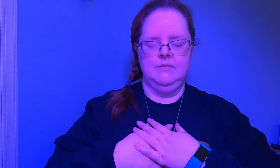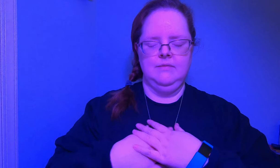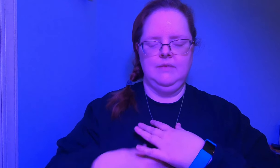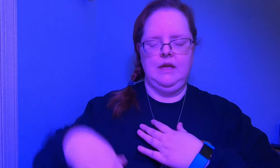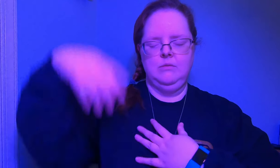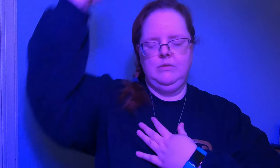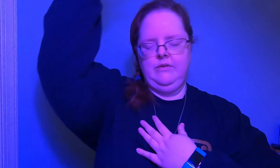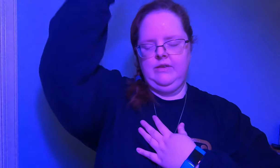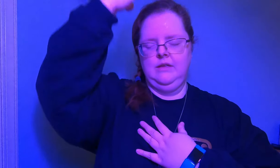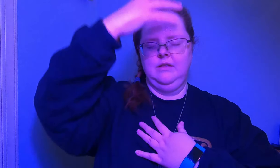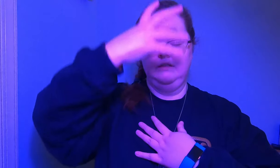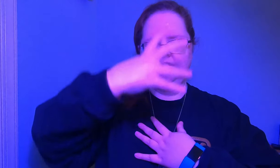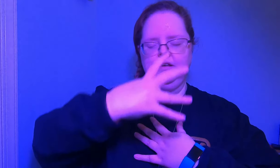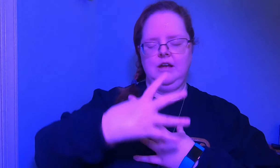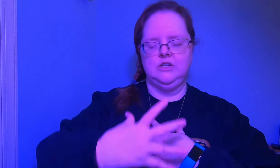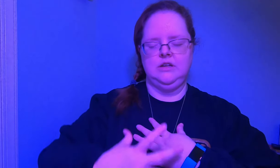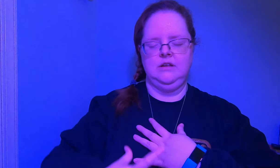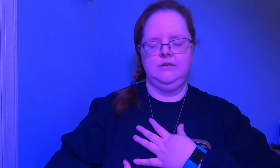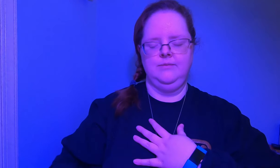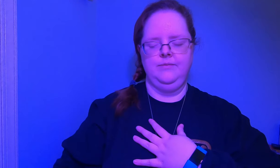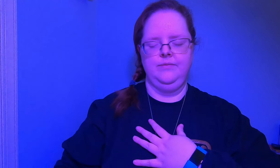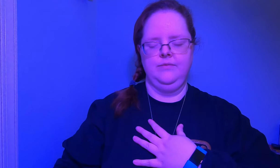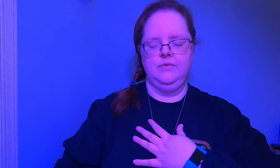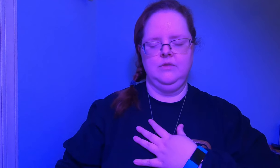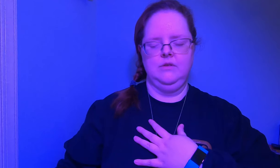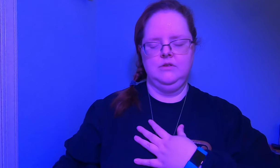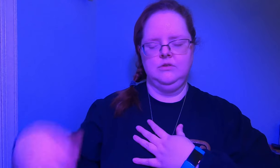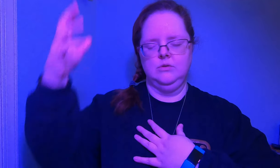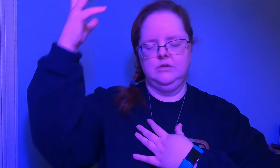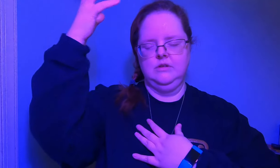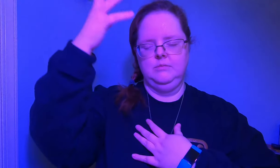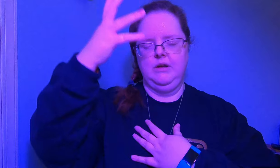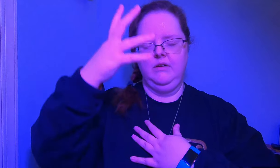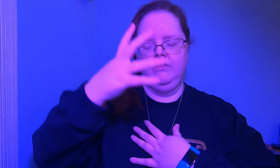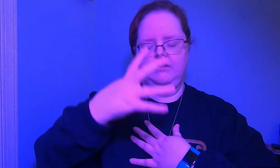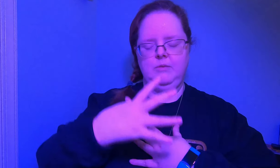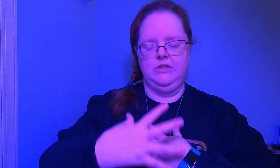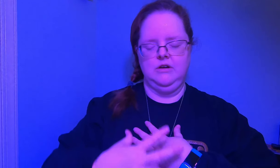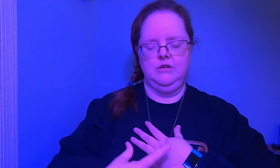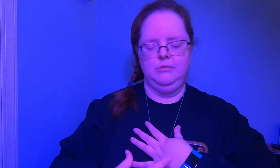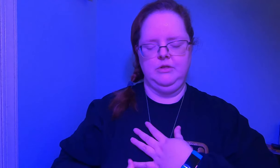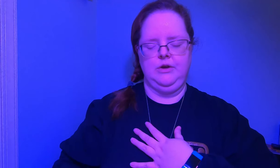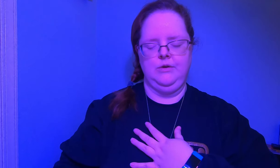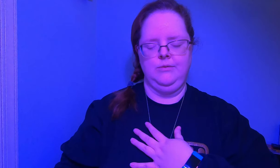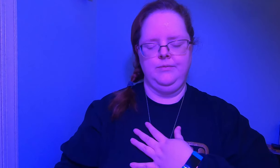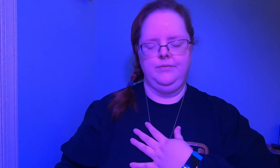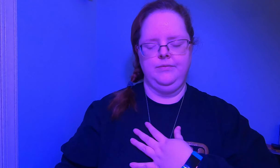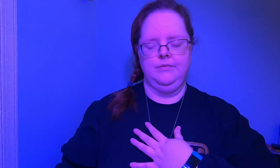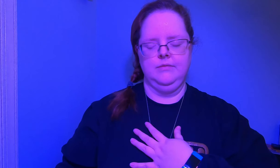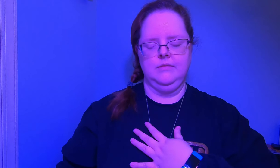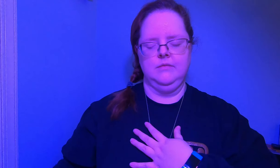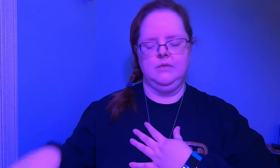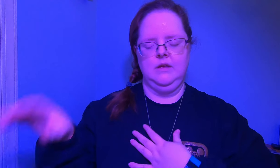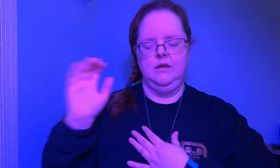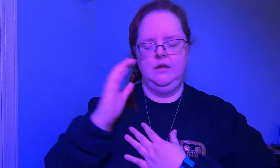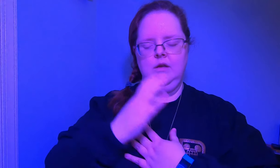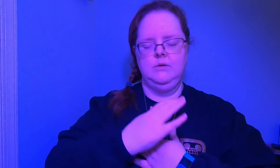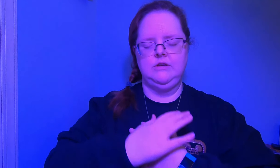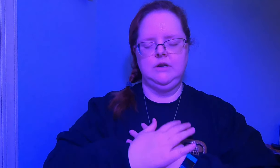and when we feel this connection to source above and another earth below we tune